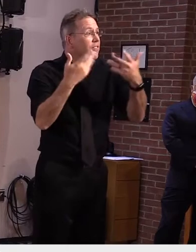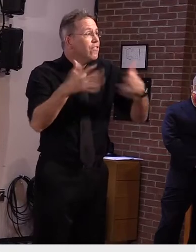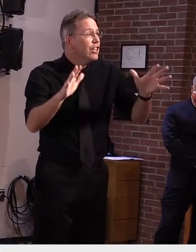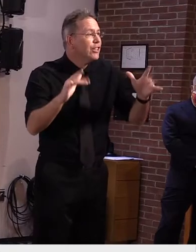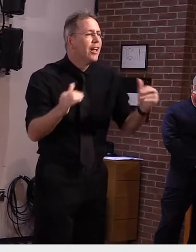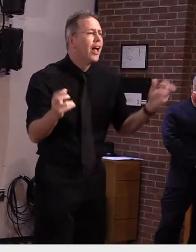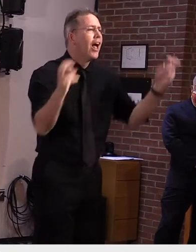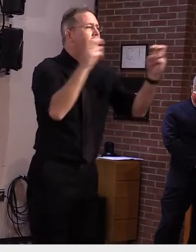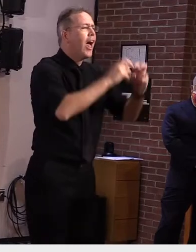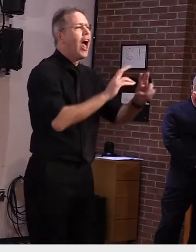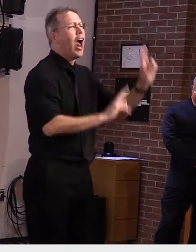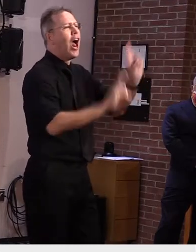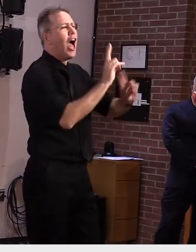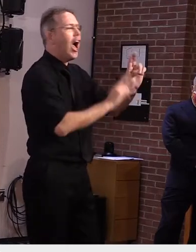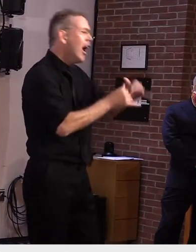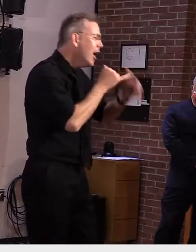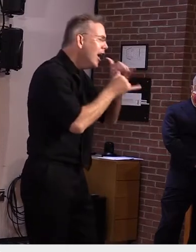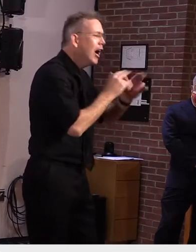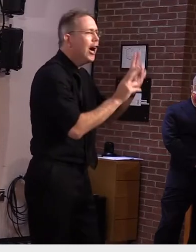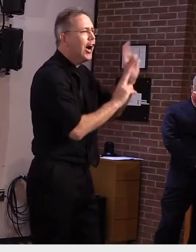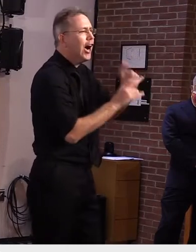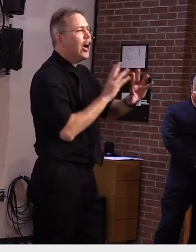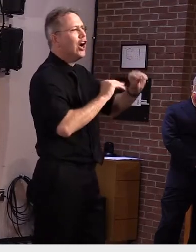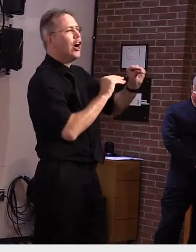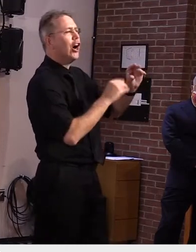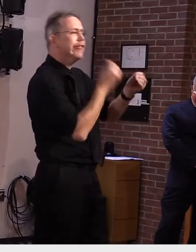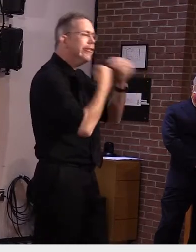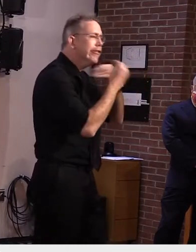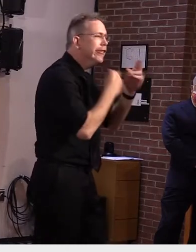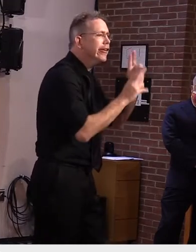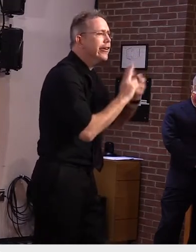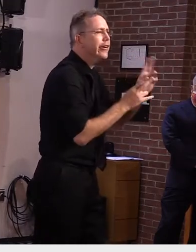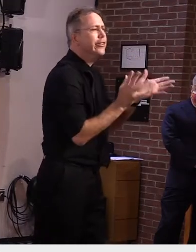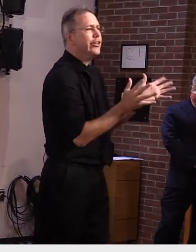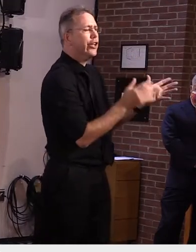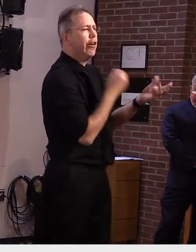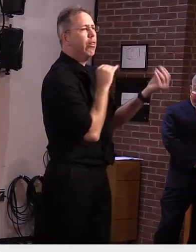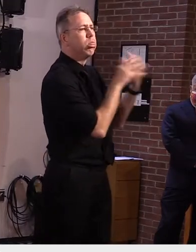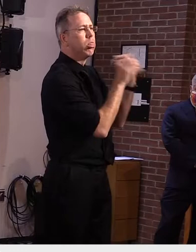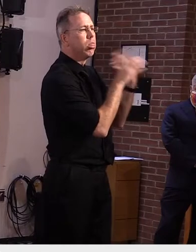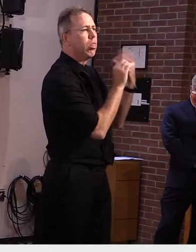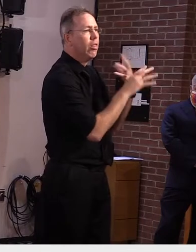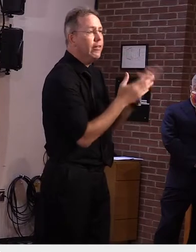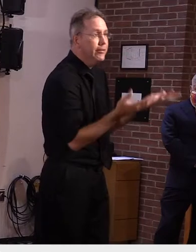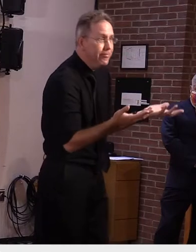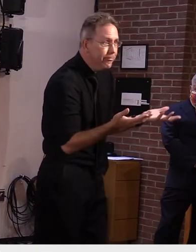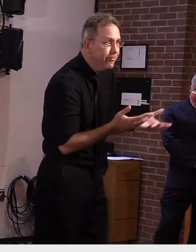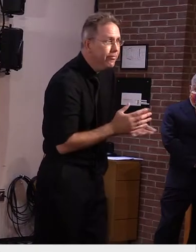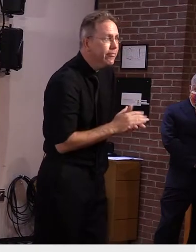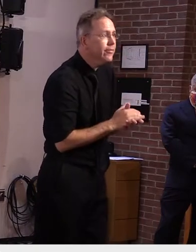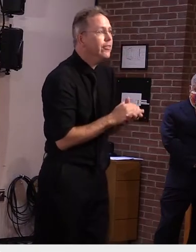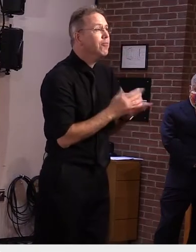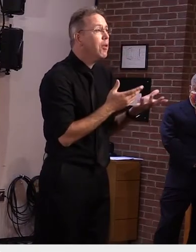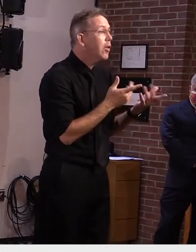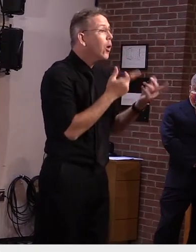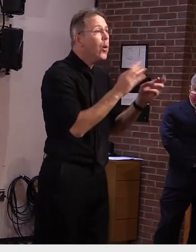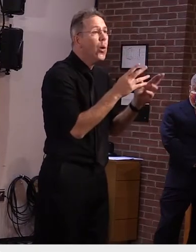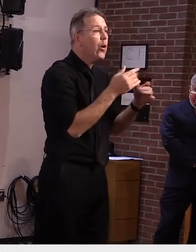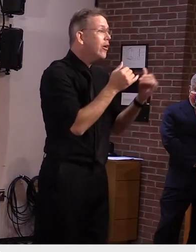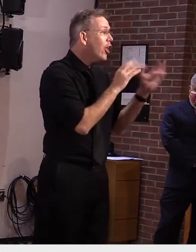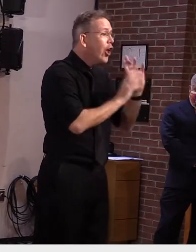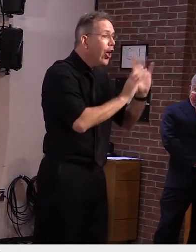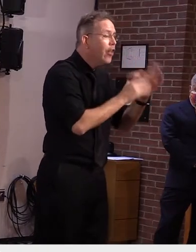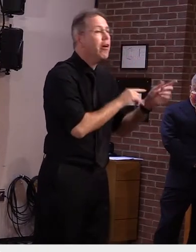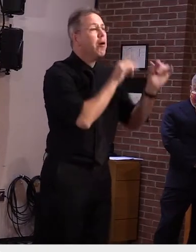able to say that you know transmission is largely due to playing hockey um it it may be more due to